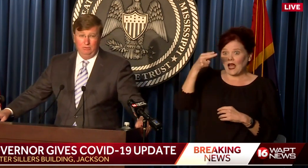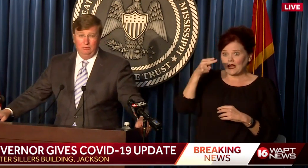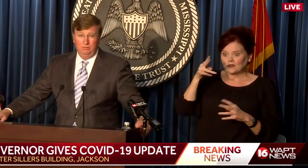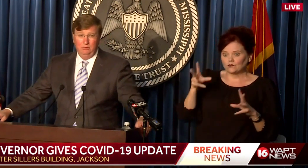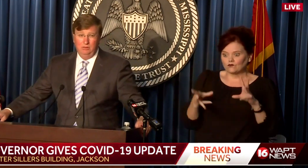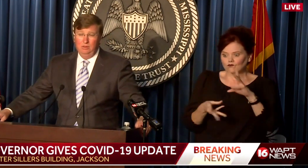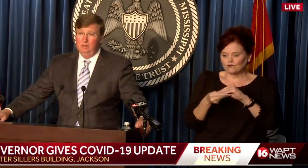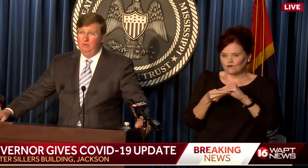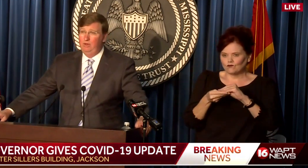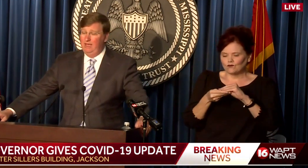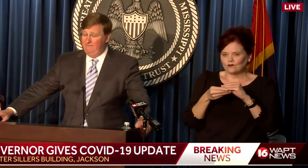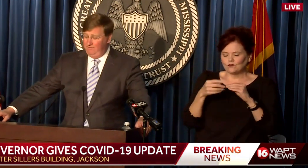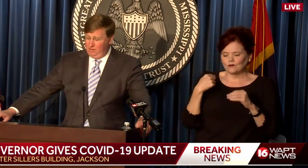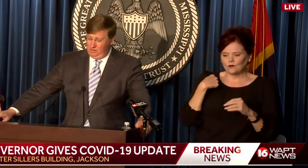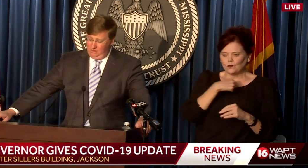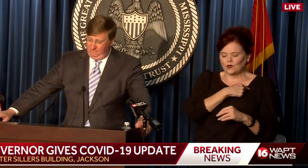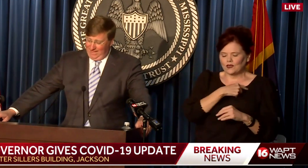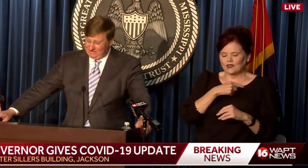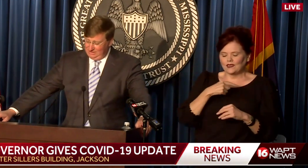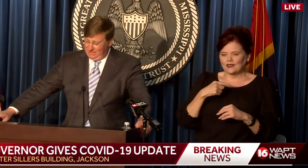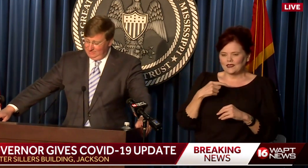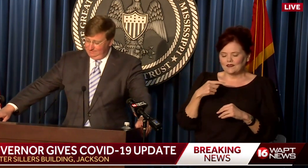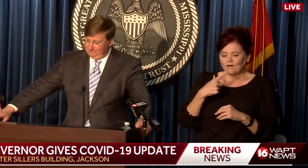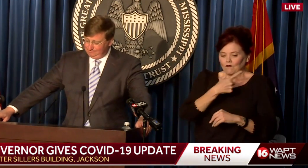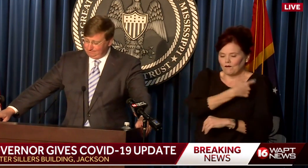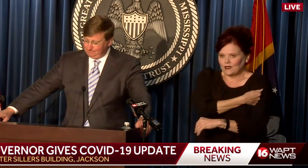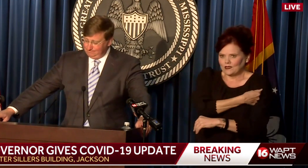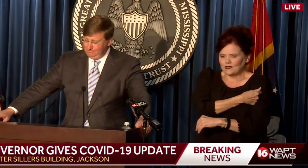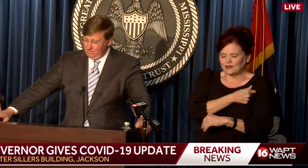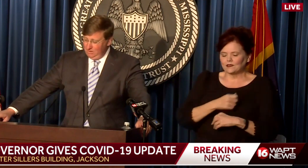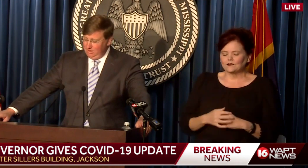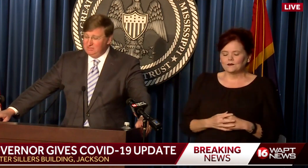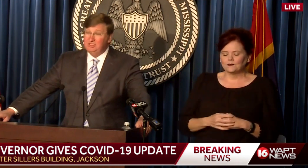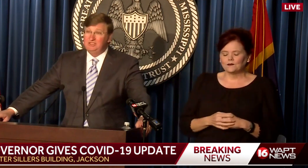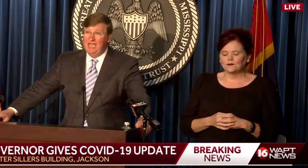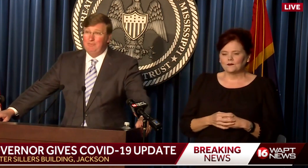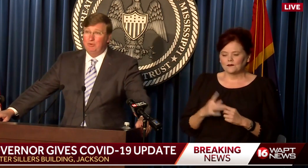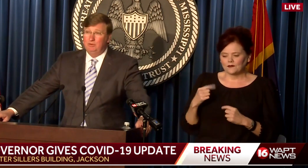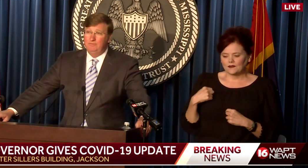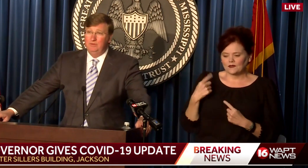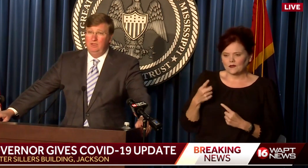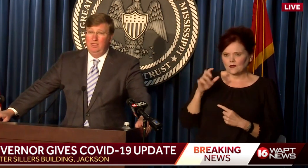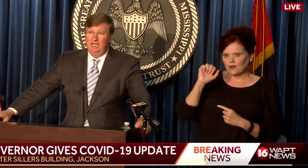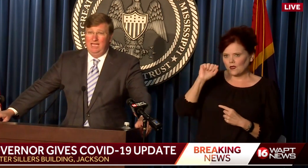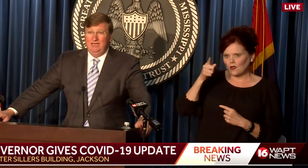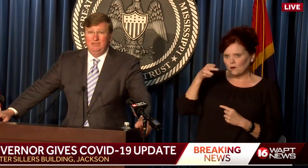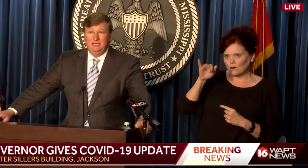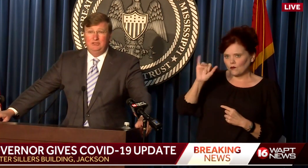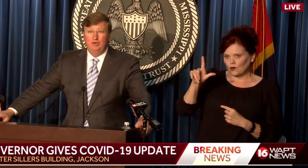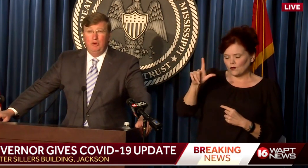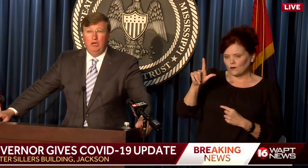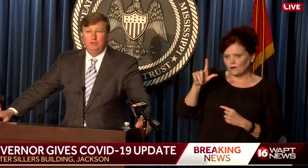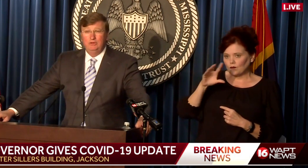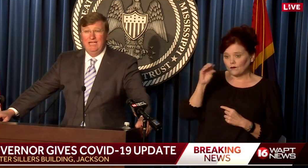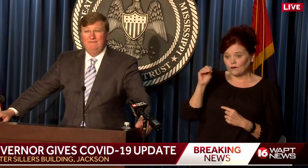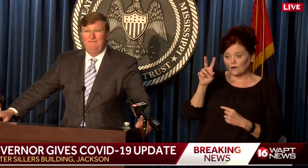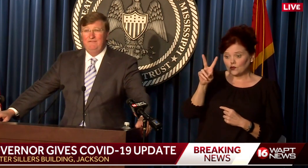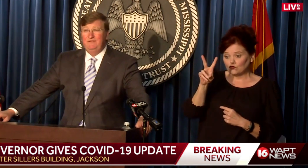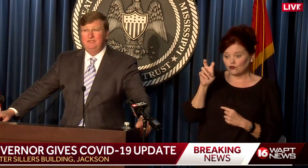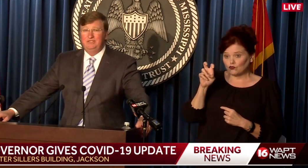total that we have vaccinated since April, and it is a